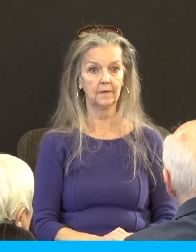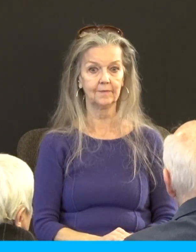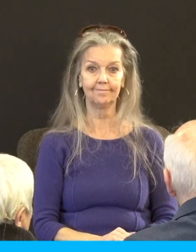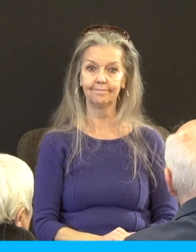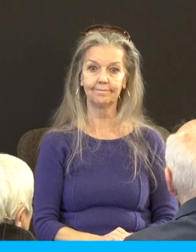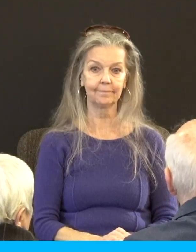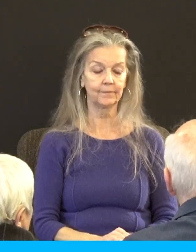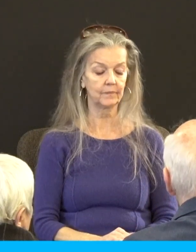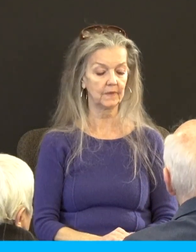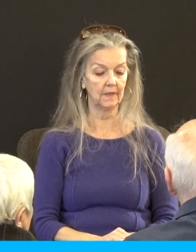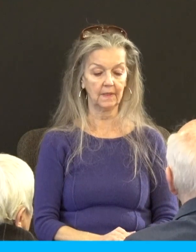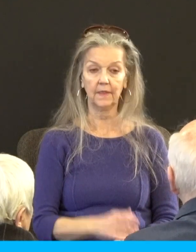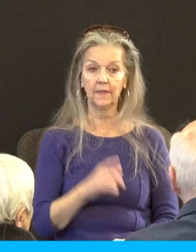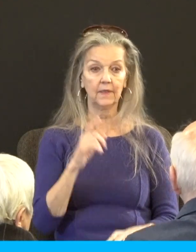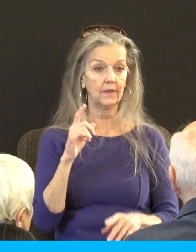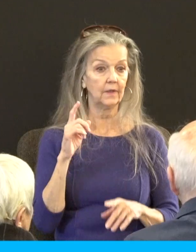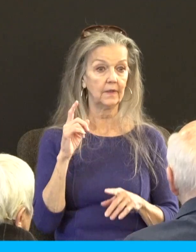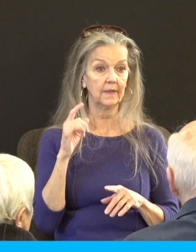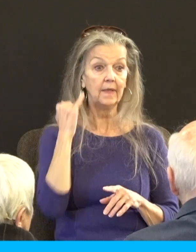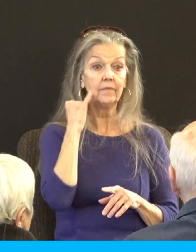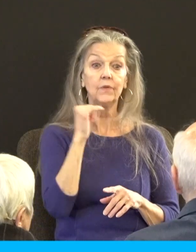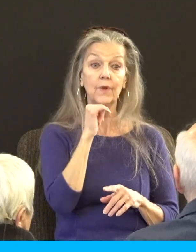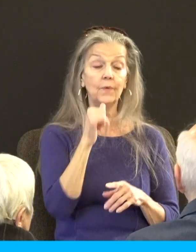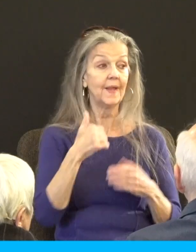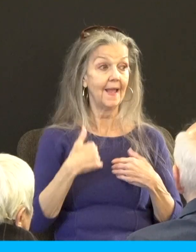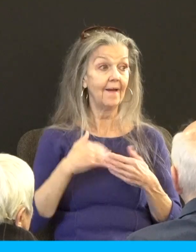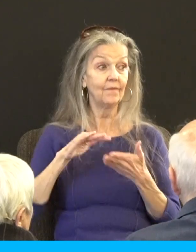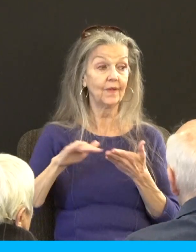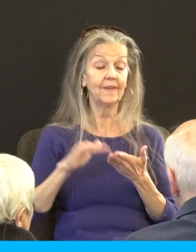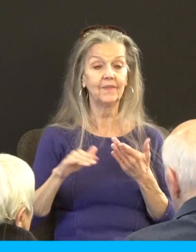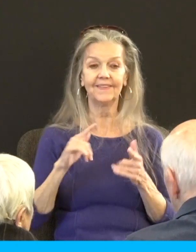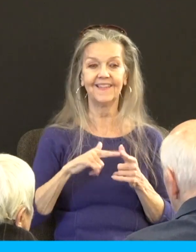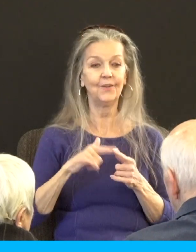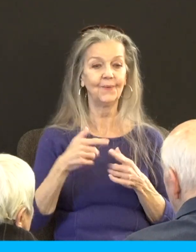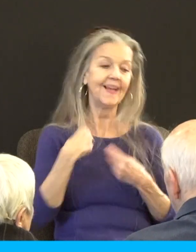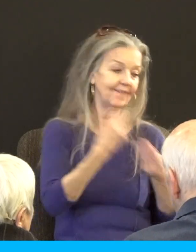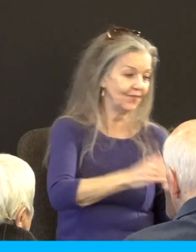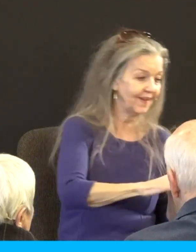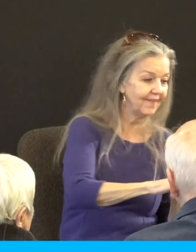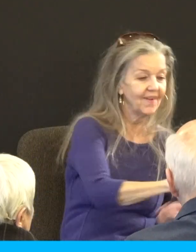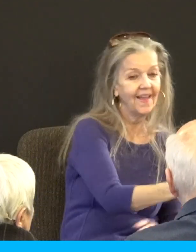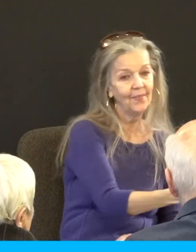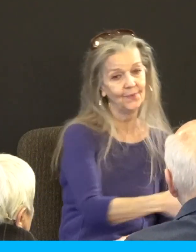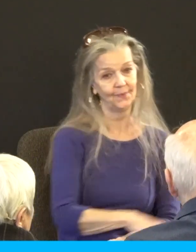so you can't give away what you don't have you don't know what it's like to be forgiven until you surrender your life to Christ